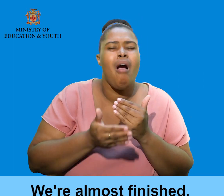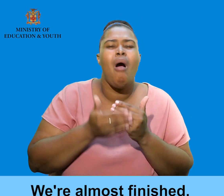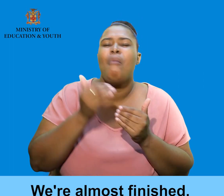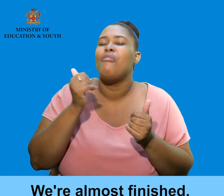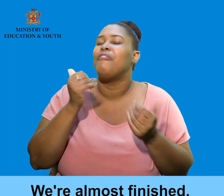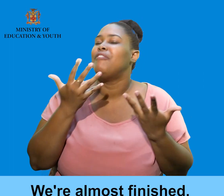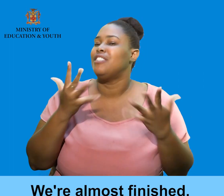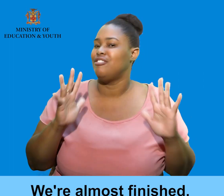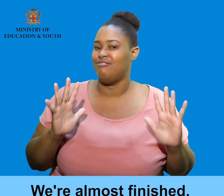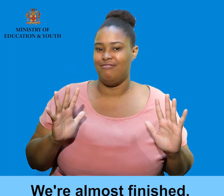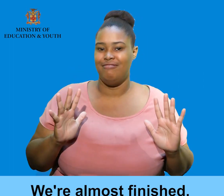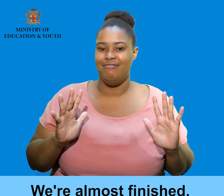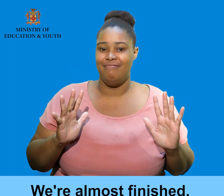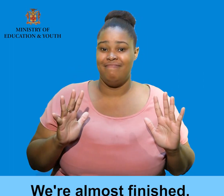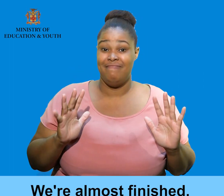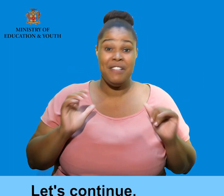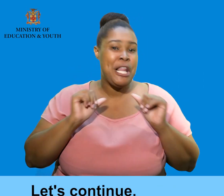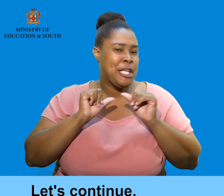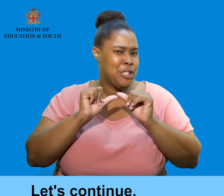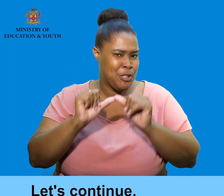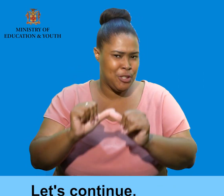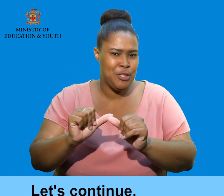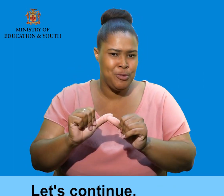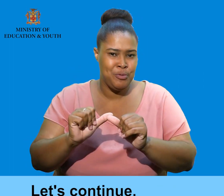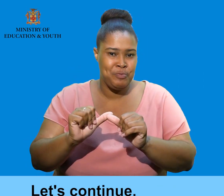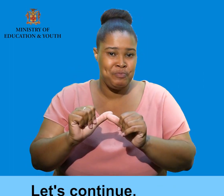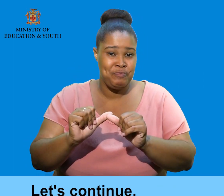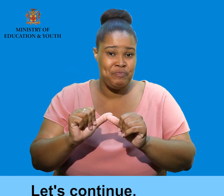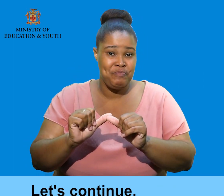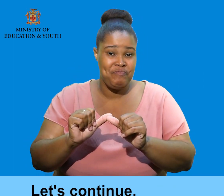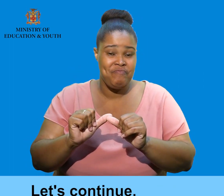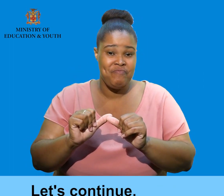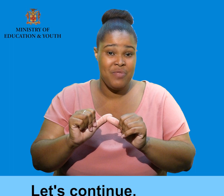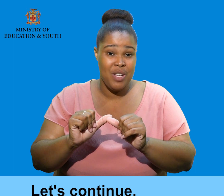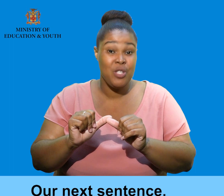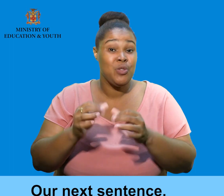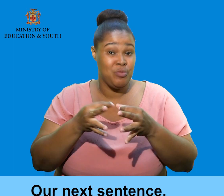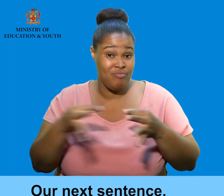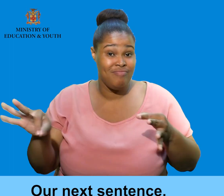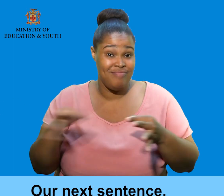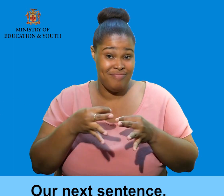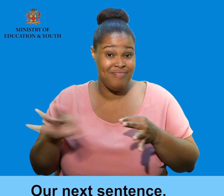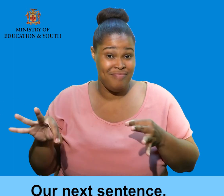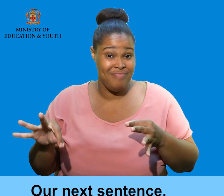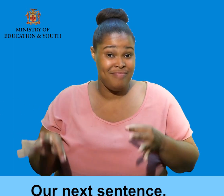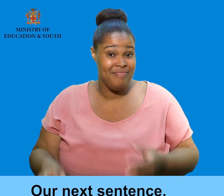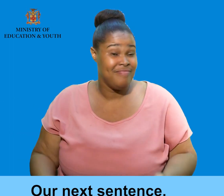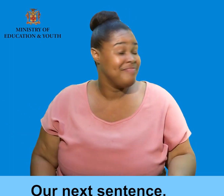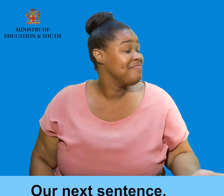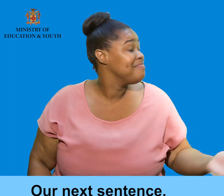We're almost finished. Let's continue. Our next sentence.